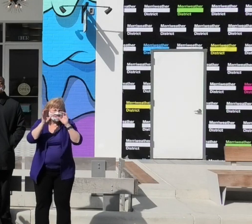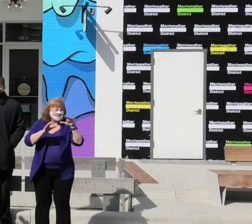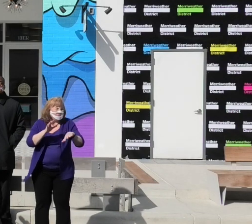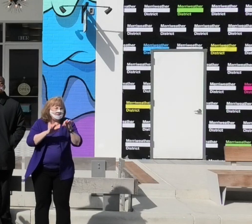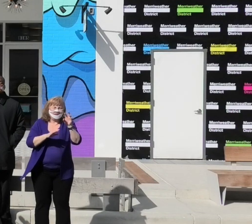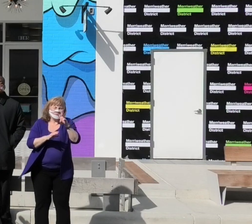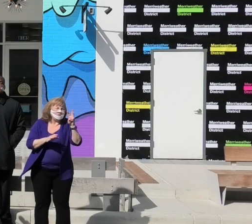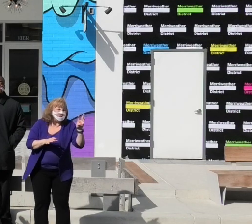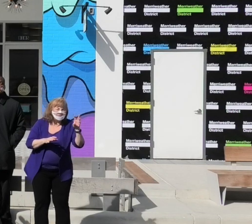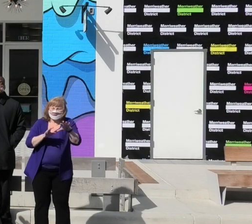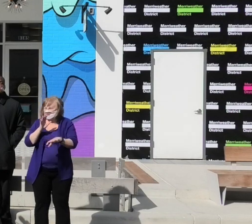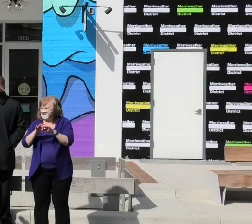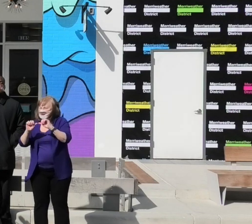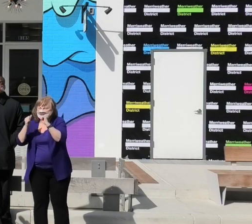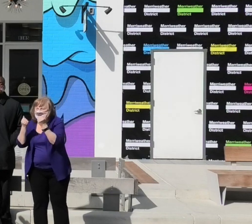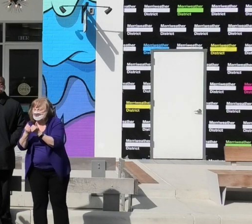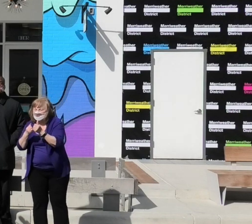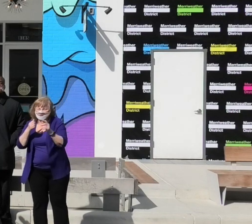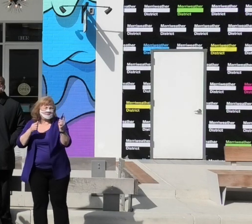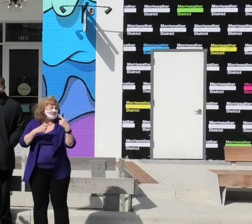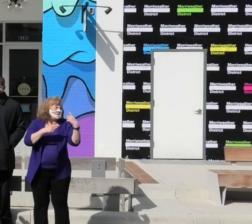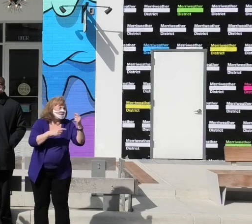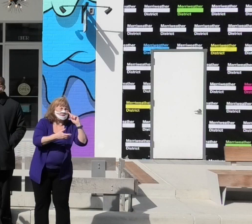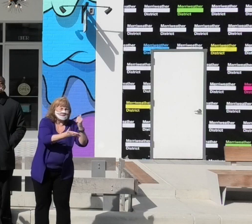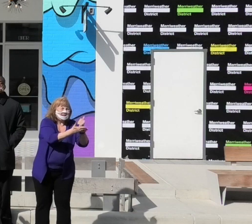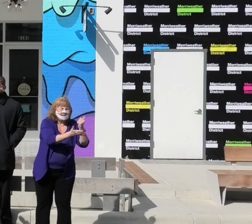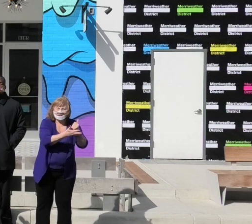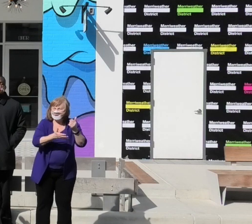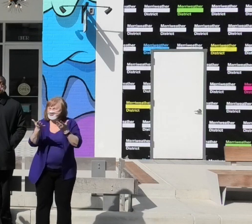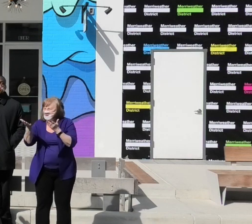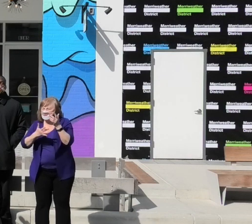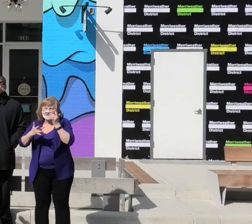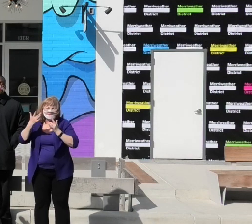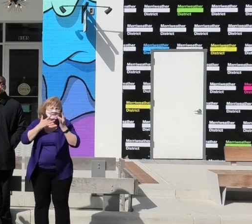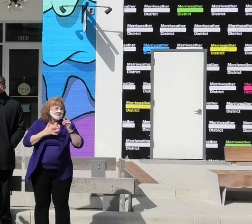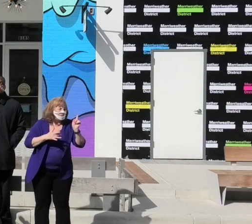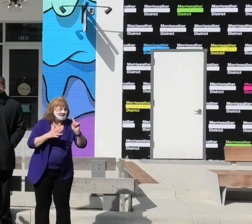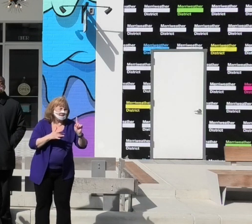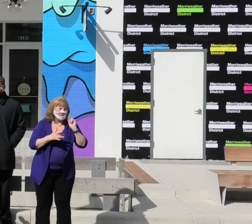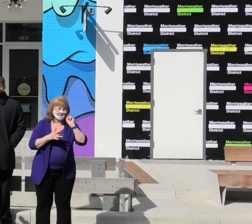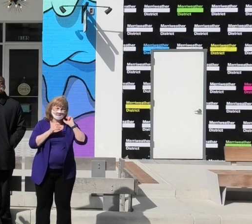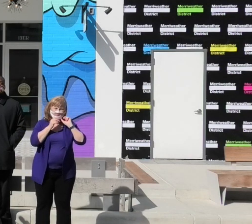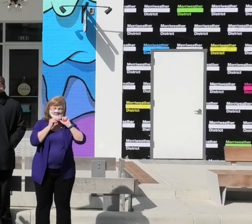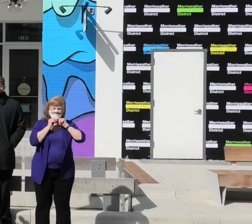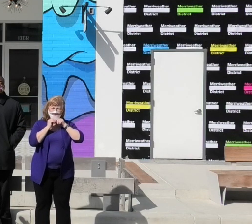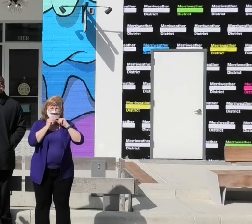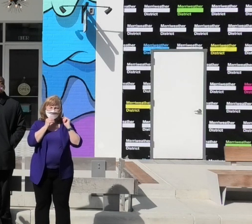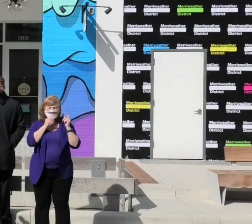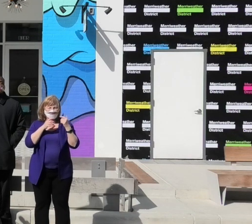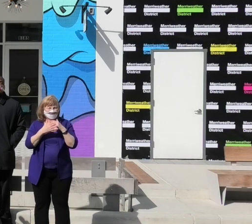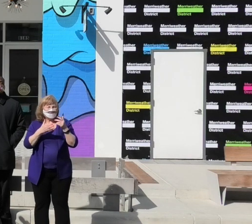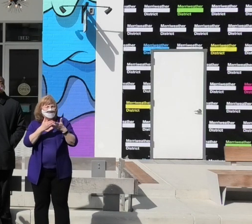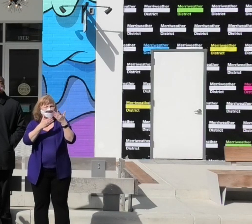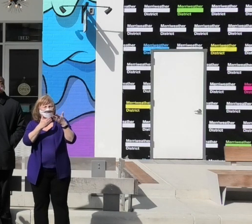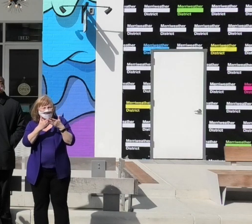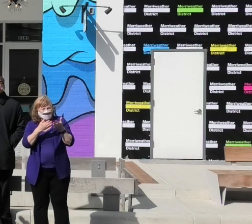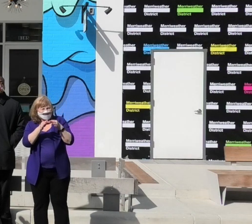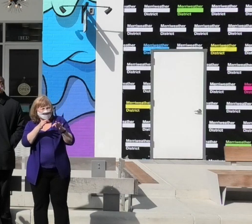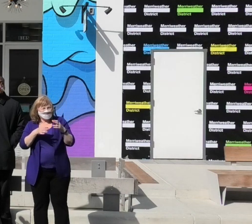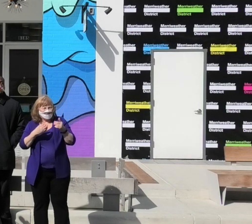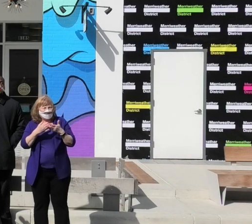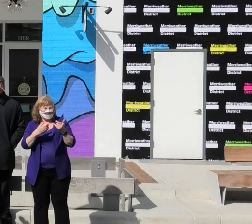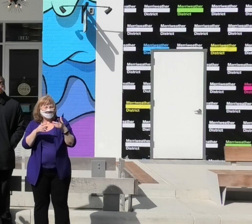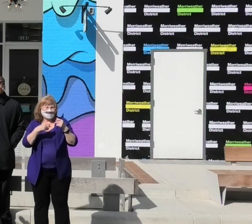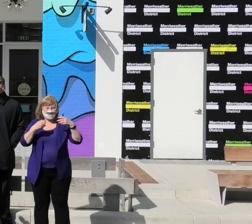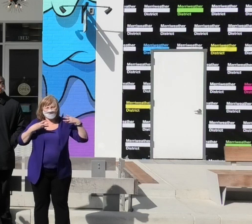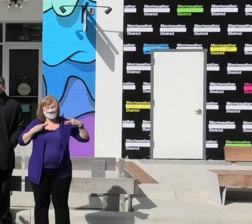website or the agency or where do you go for help and services. And we want to make sure that we made that as simple and easy and streamlined,